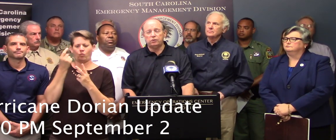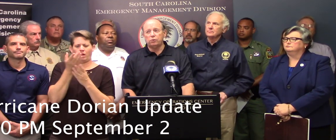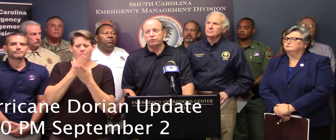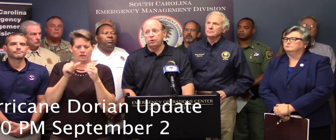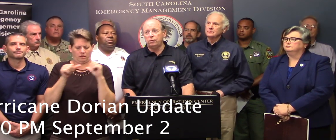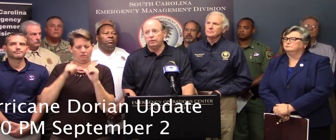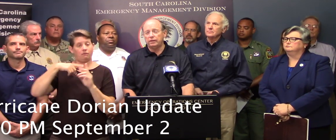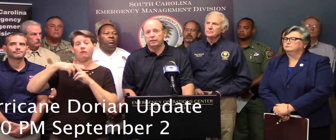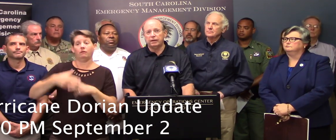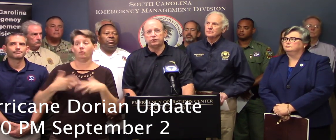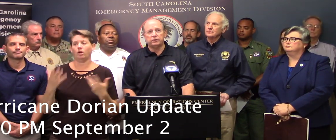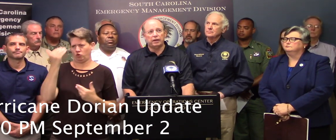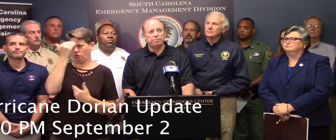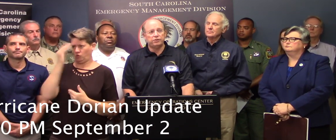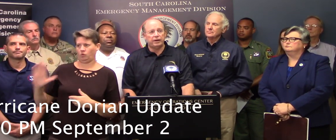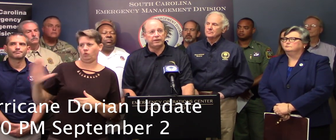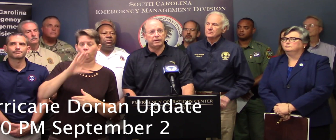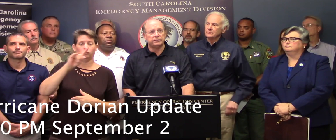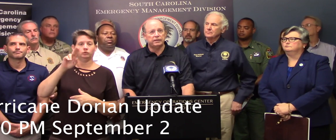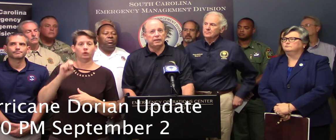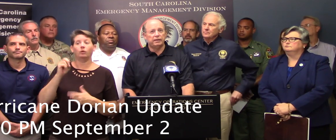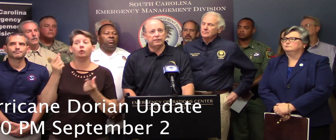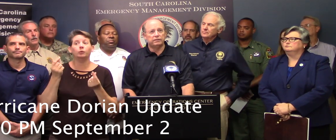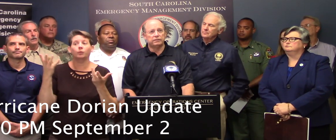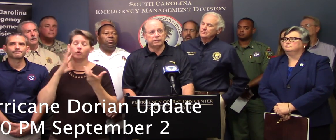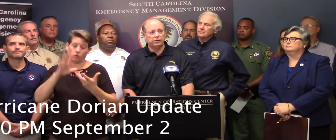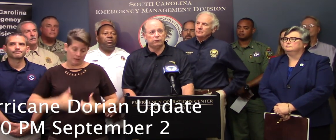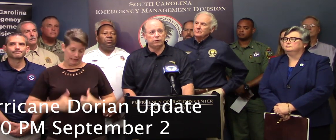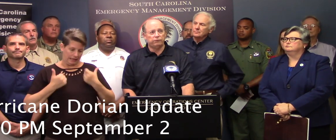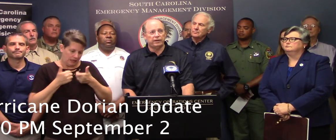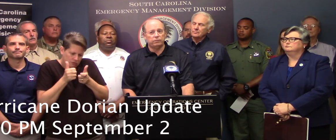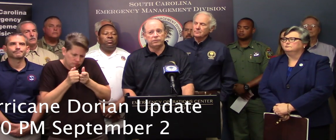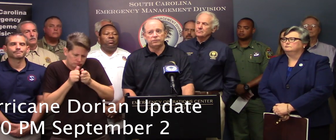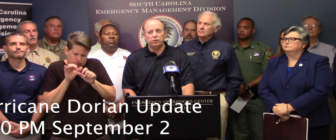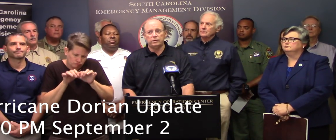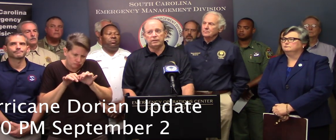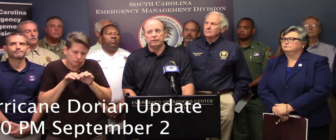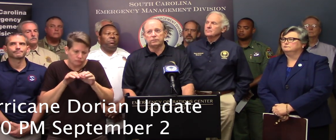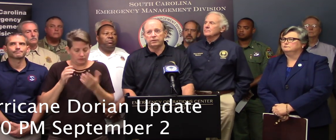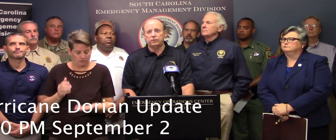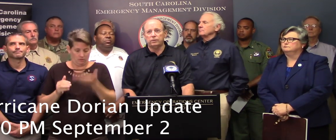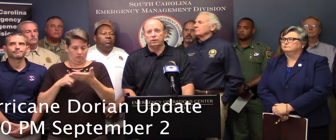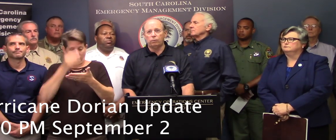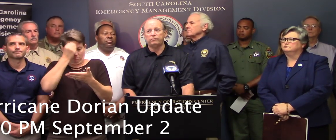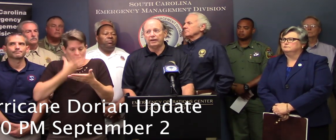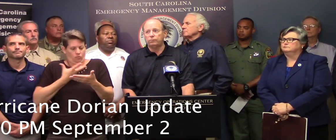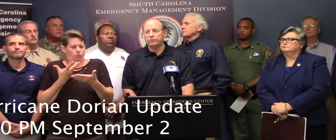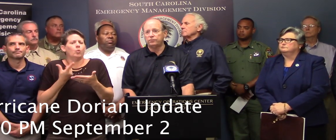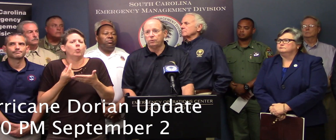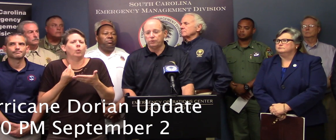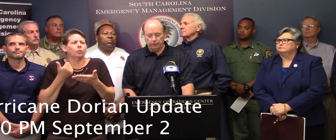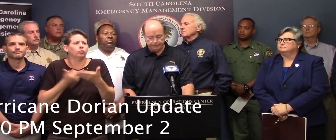called Know Your Zone, and it allows you to type in your address, and then it will tell you if you're in an evacuation zone, and then it will tell you what